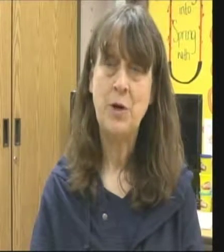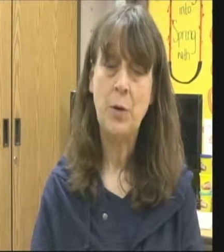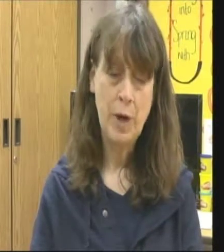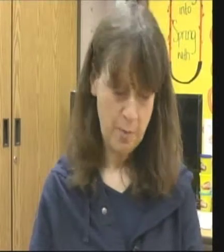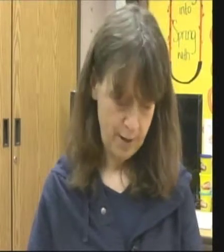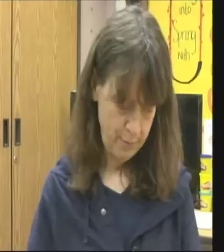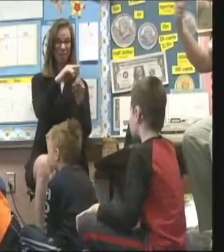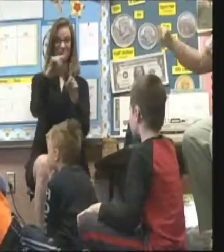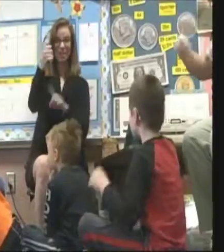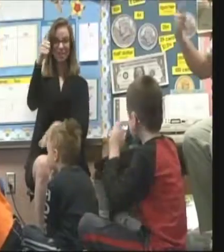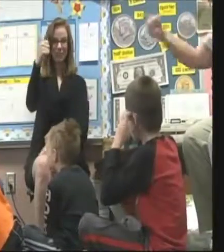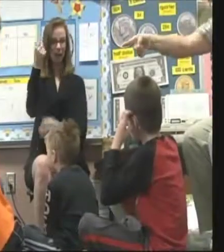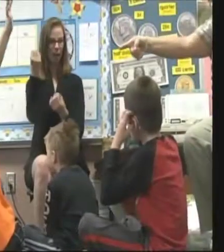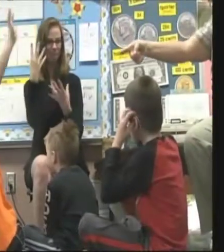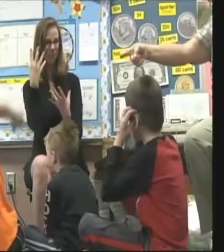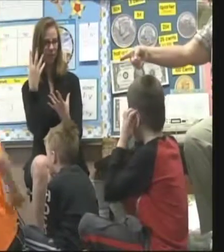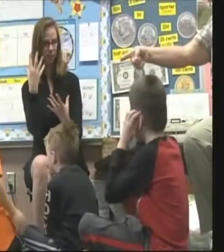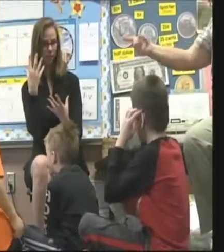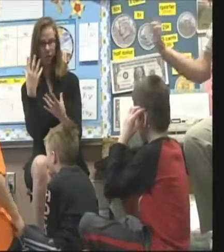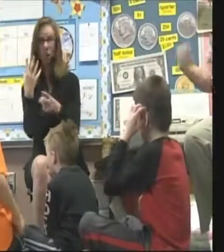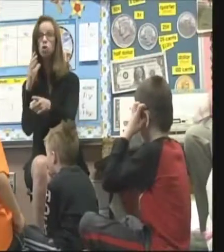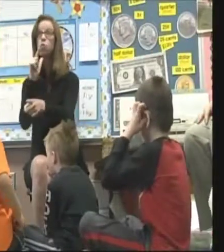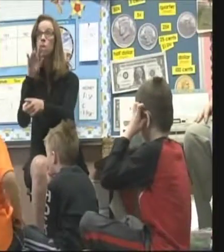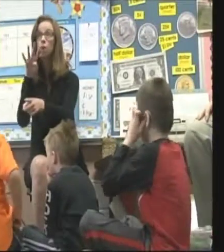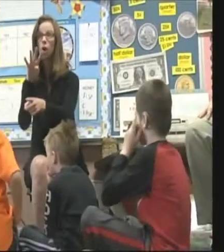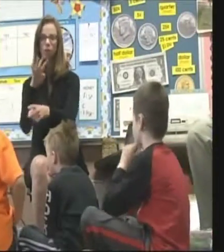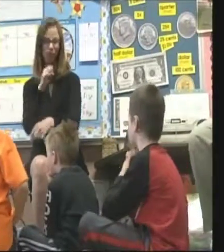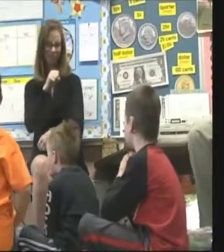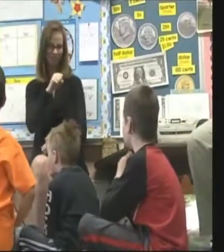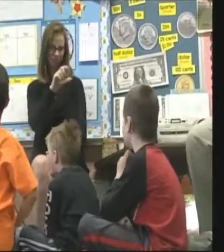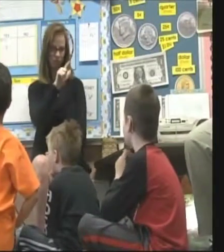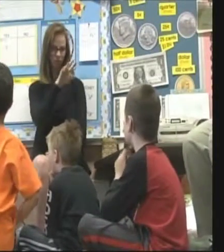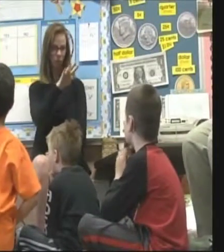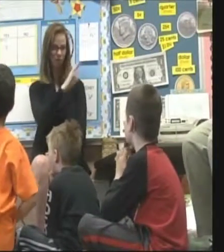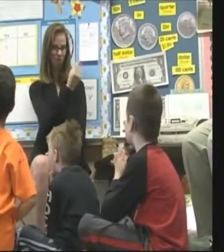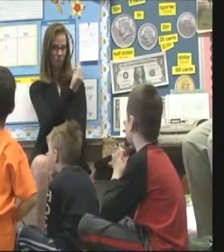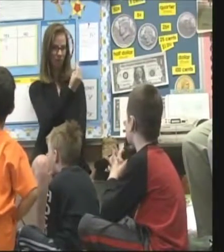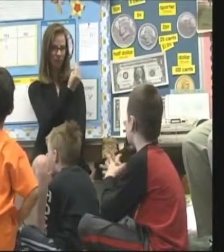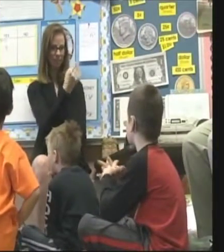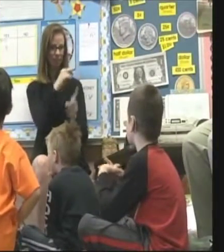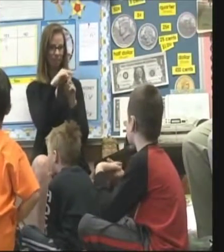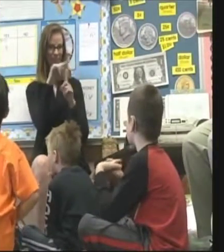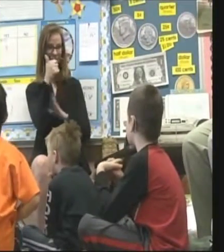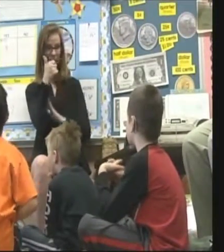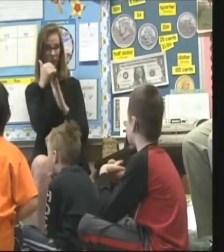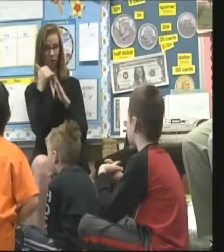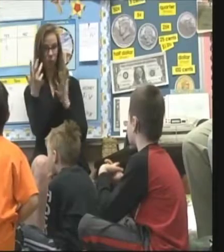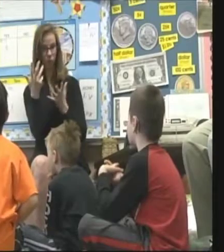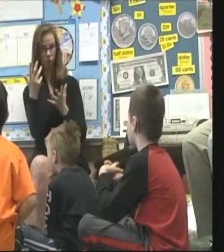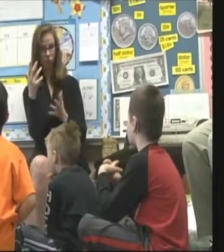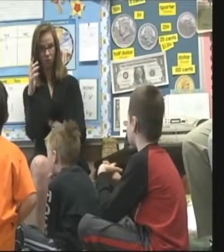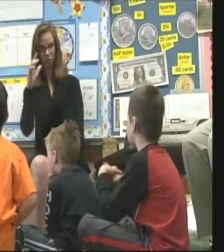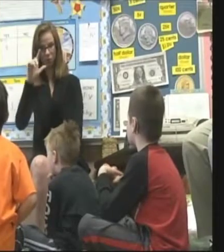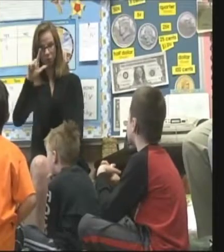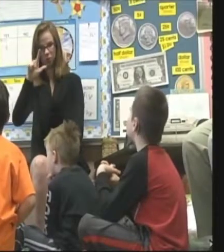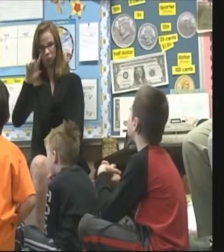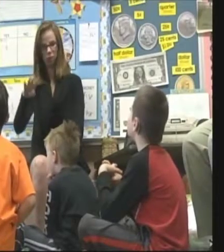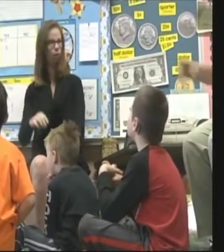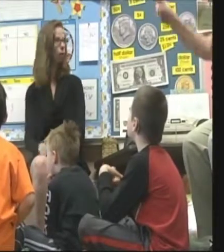So by providing them a direct link to the teacher, then they're able to get the teacher's voice to stand out among all the other sounds. For